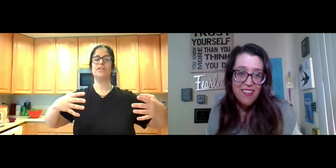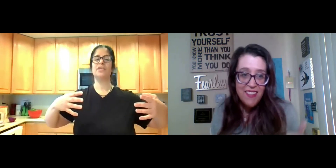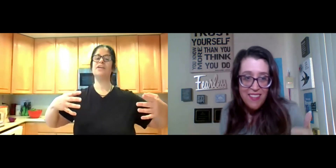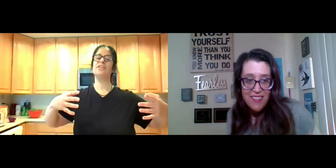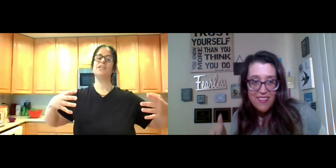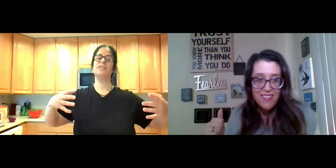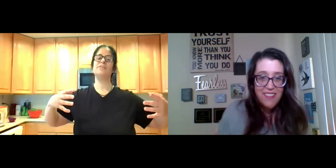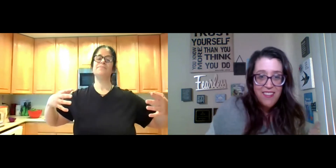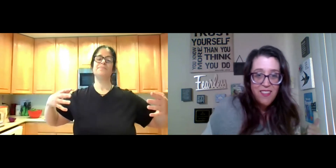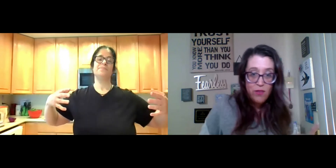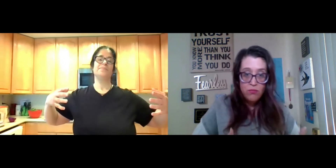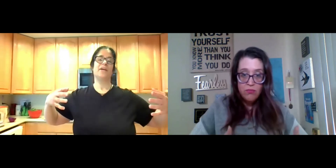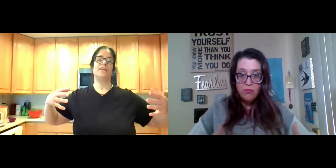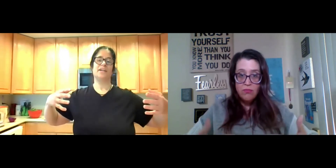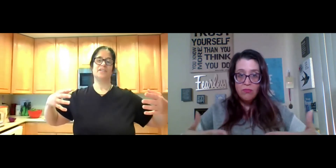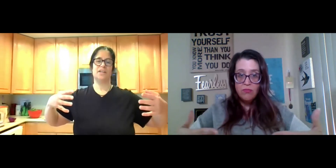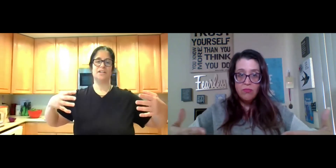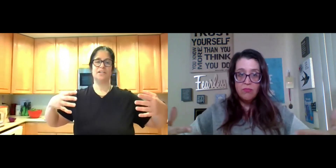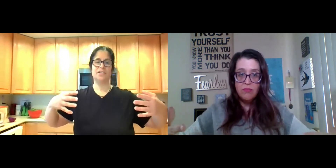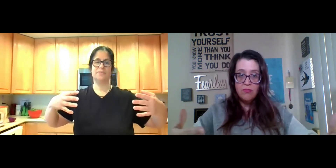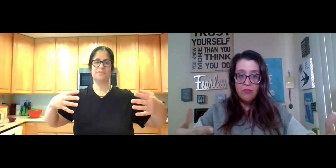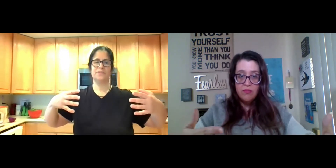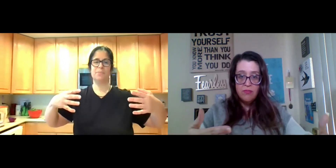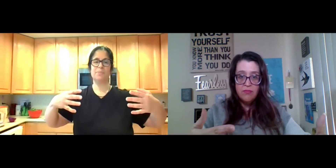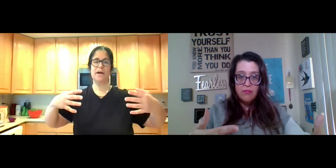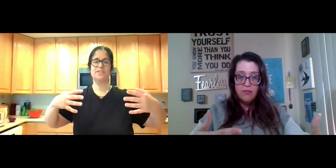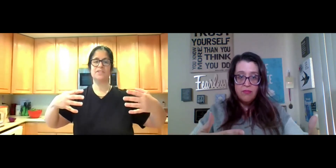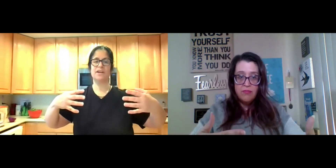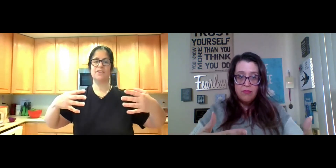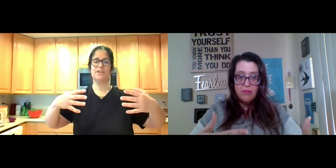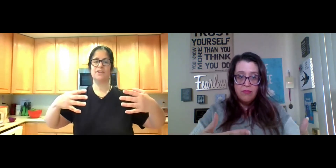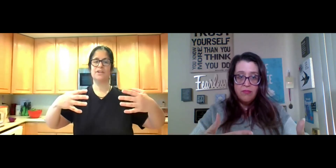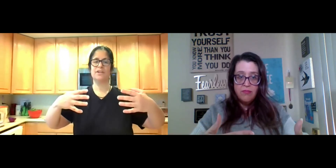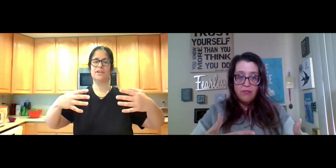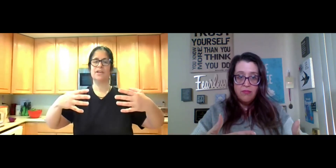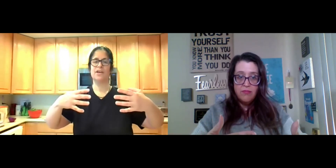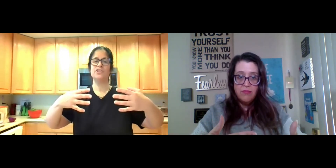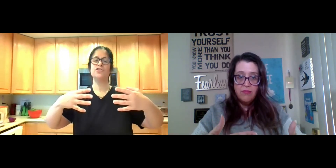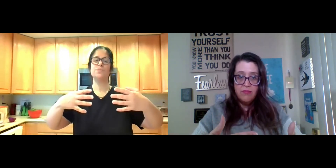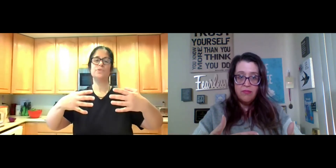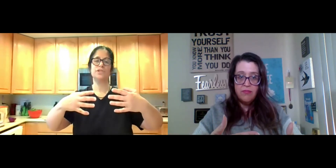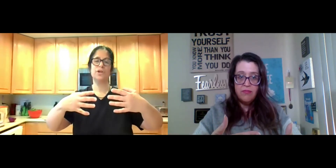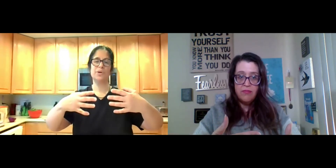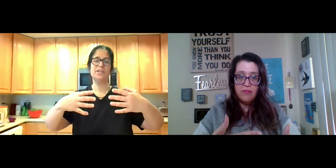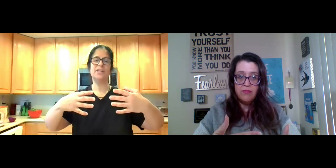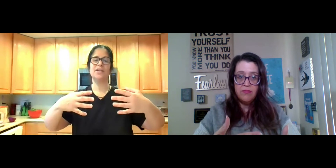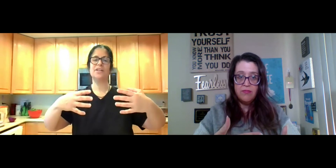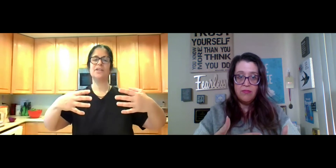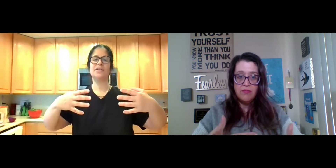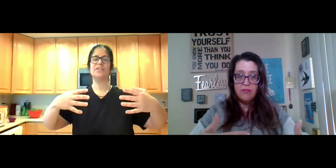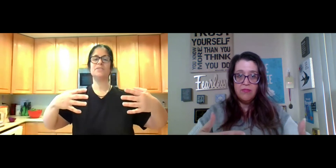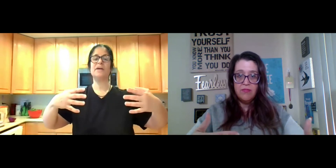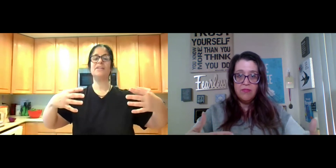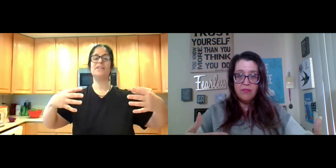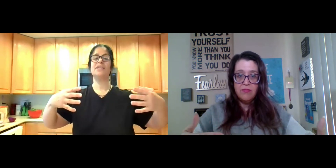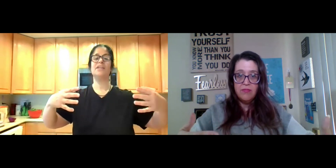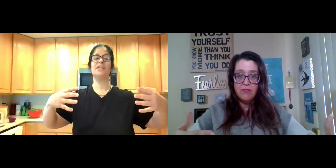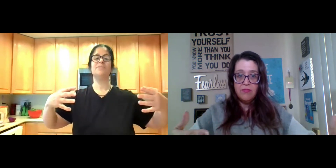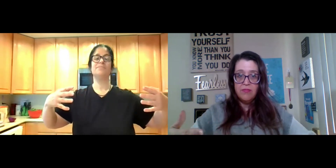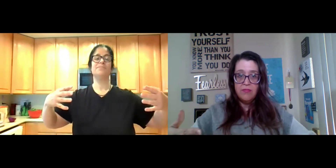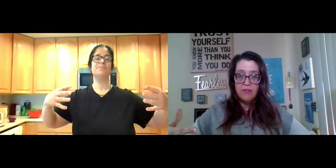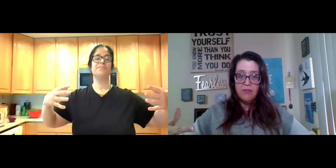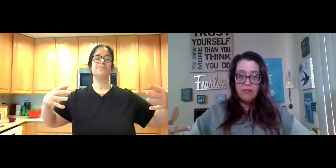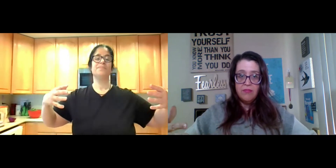breath, inhaling and exhaling, coming back together. Super slow inhaling, expanding,